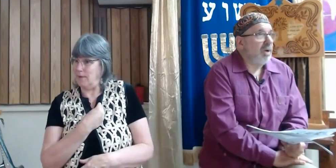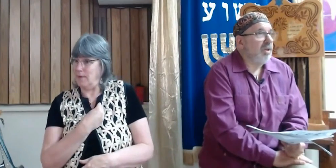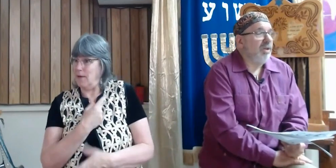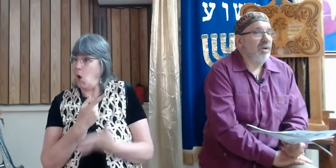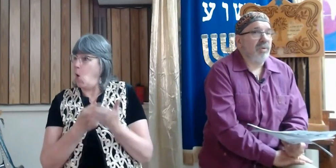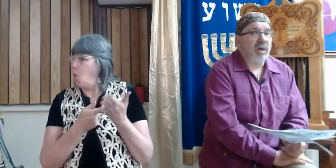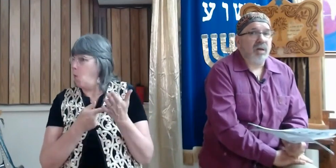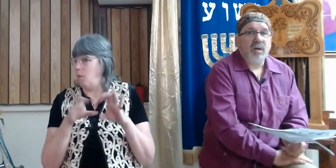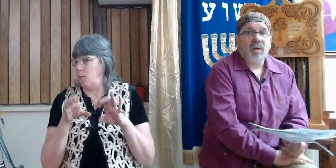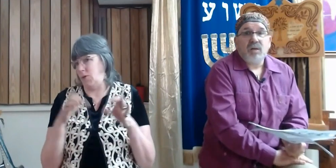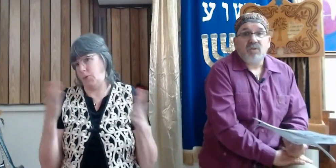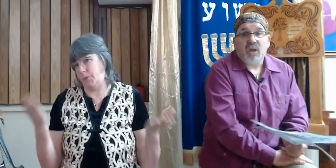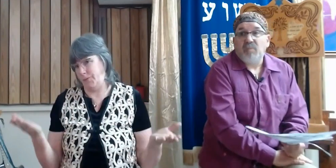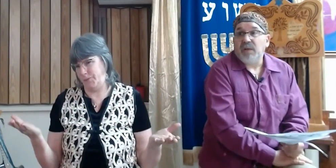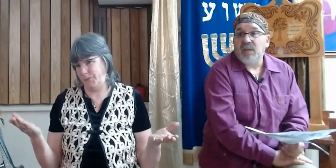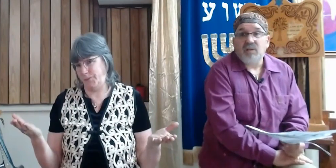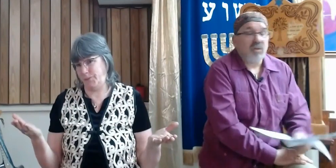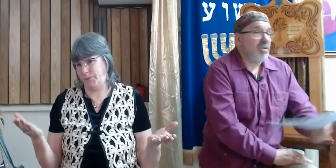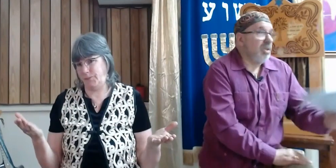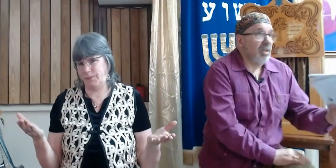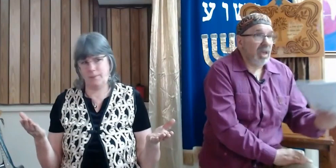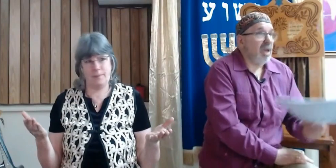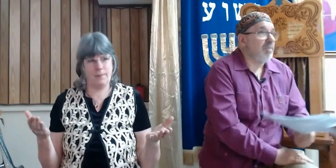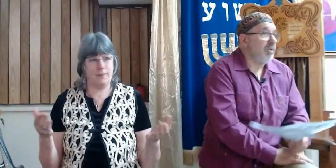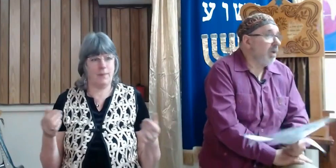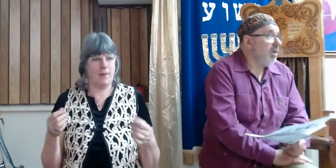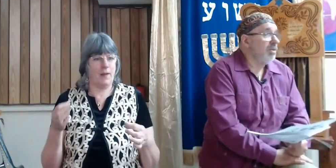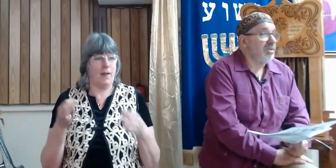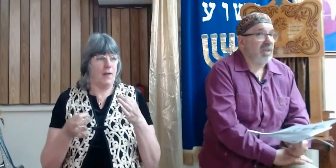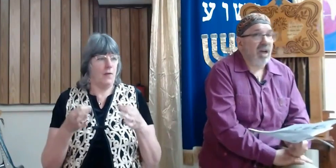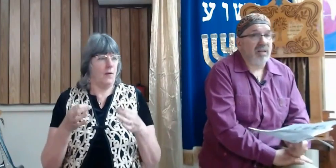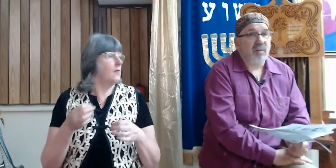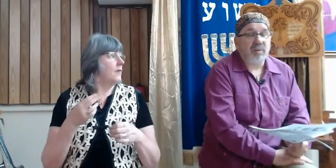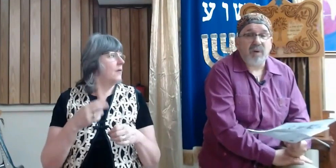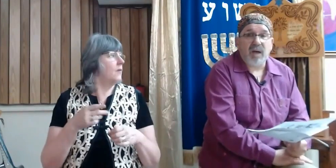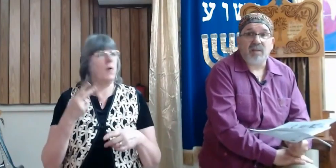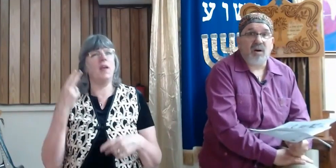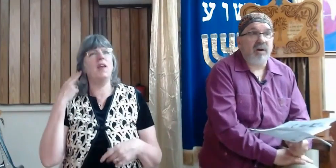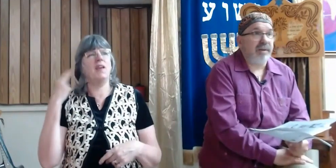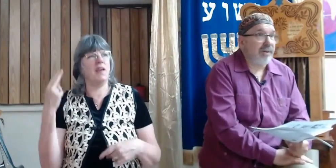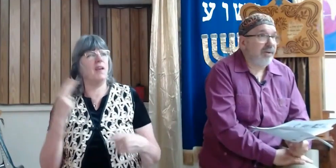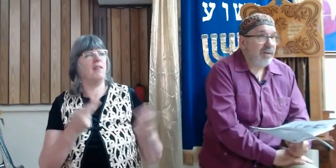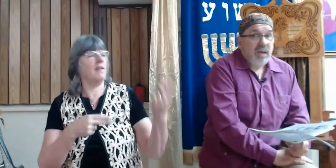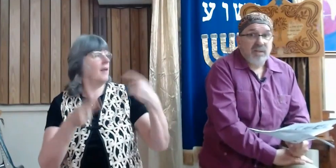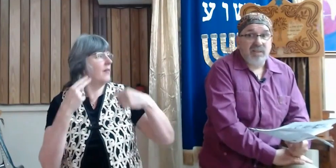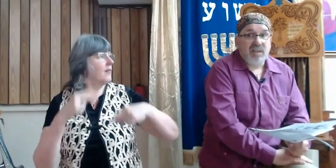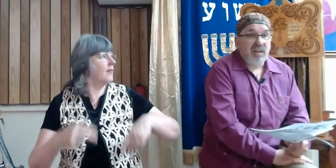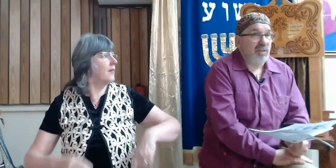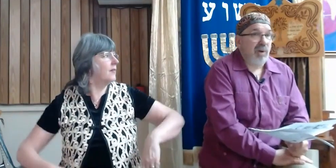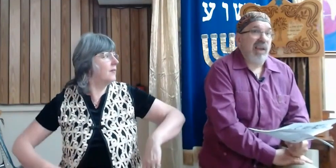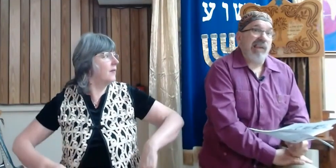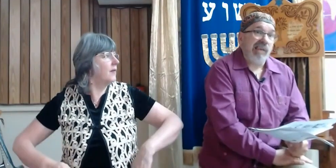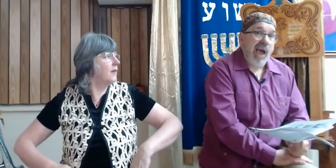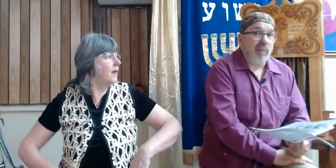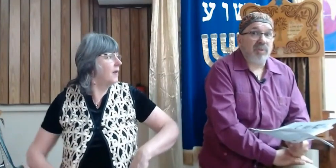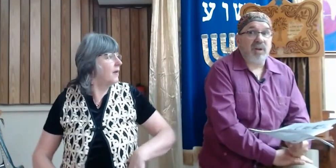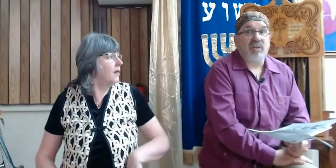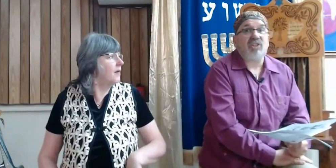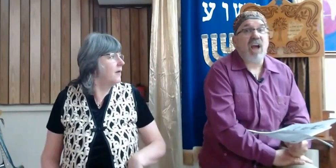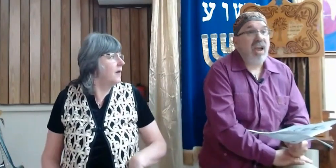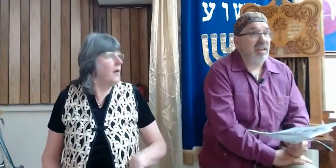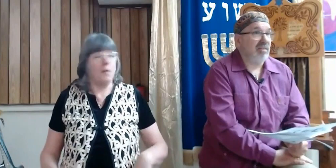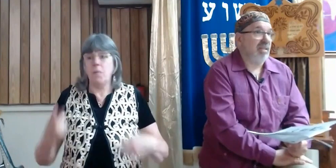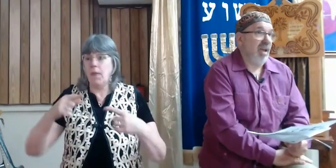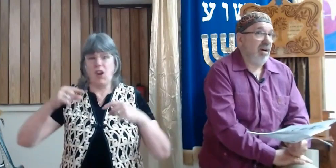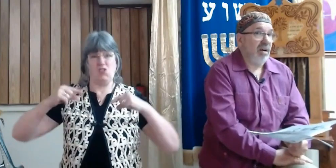You know, and here, where somebody just in the camp and we hear the scouts coming back, oh, you know, this land is great. Yeah, but